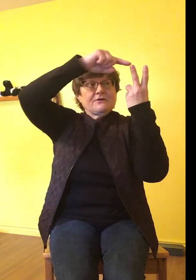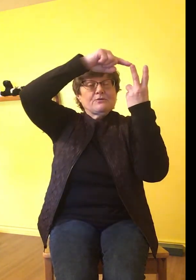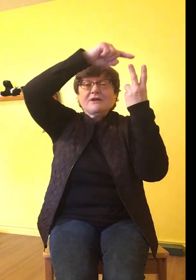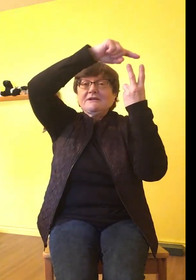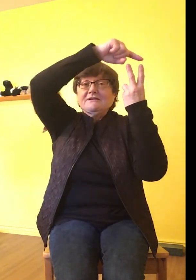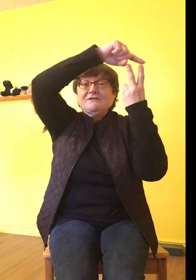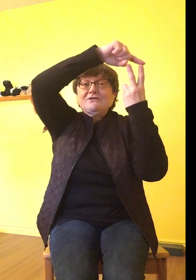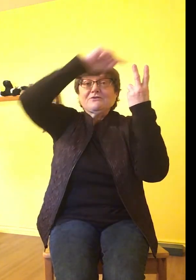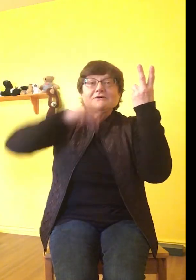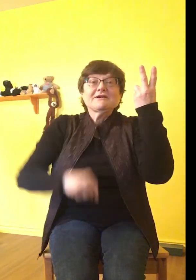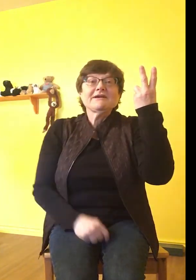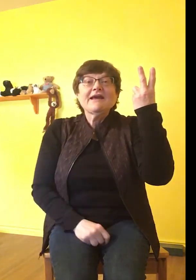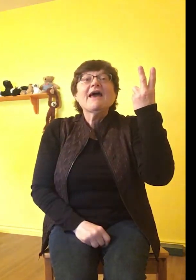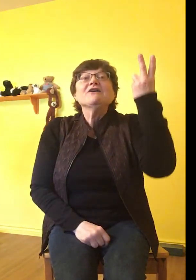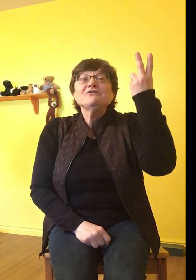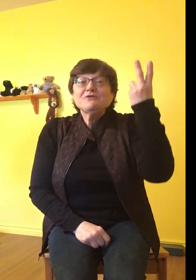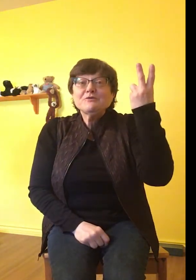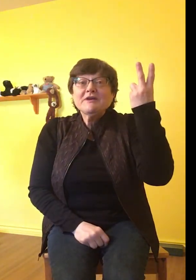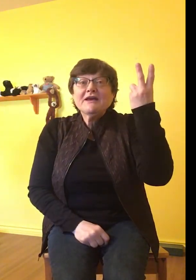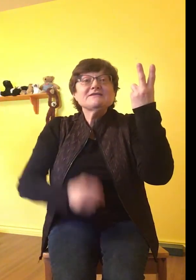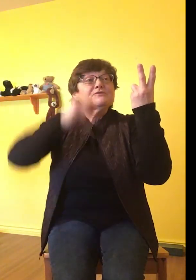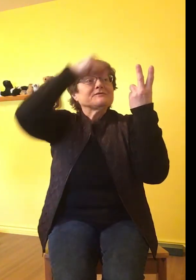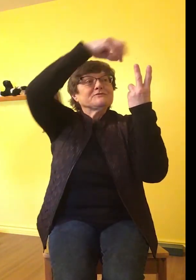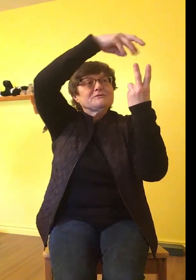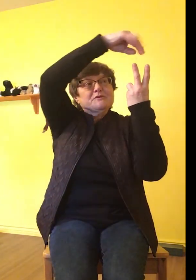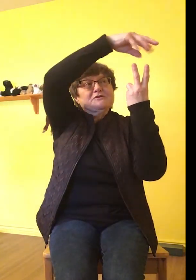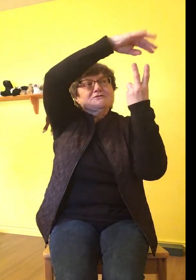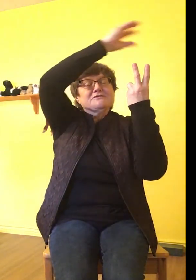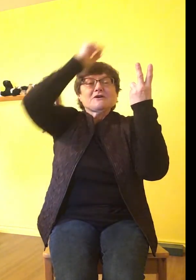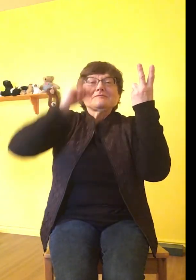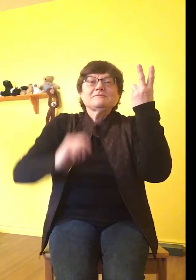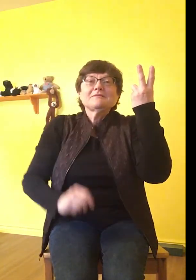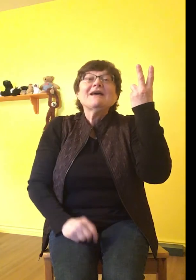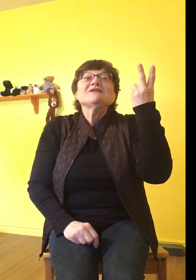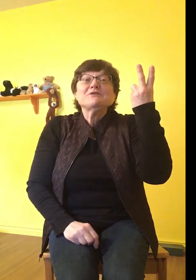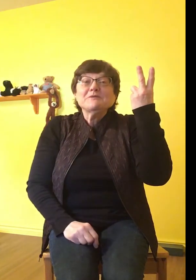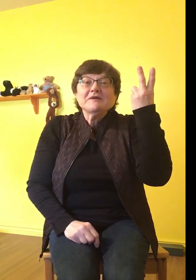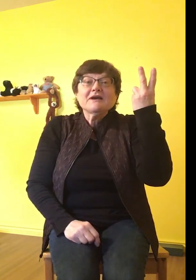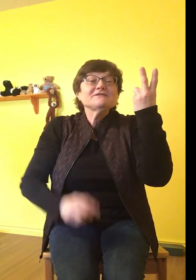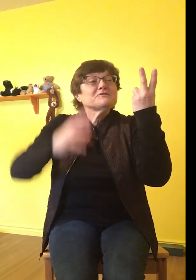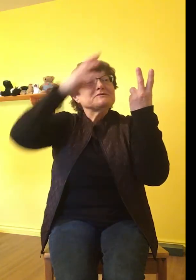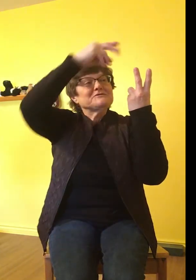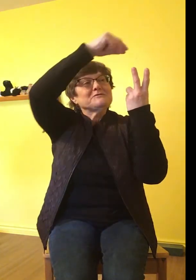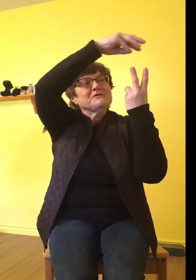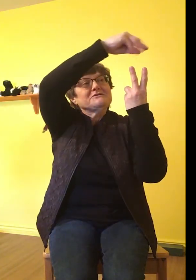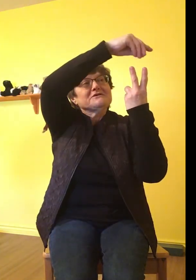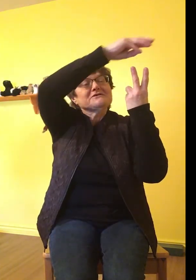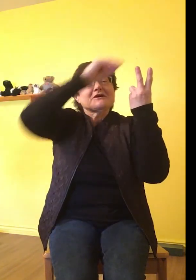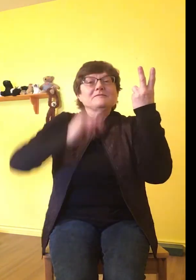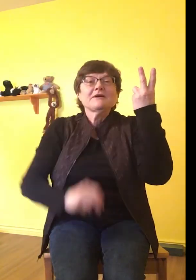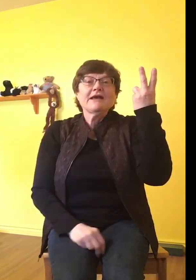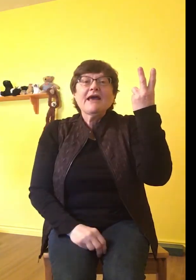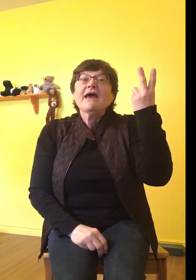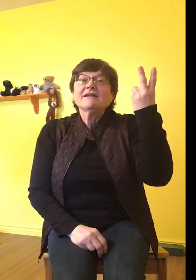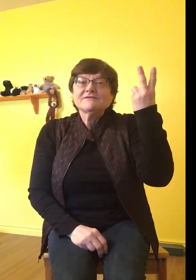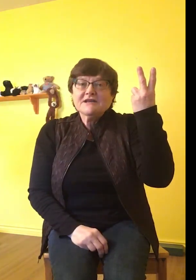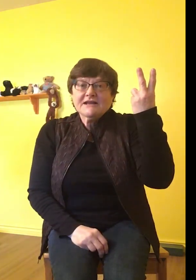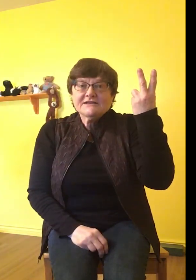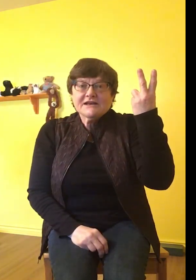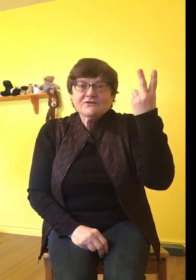One, two, three. Two big ice creams with sprinkles on top. Two big ice creams with sprinkles on top. and if Teddy takes